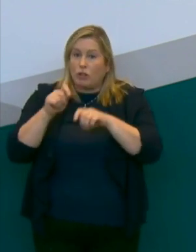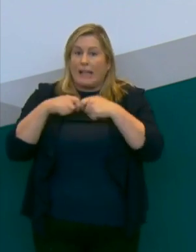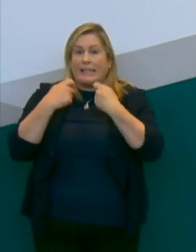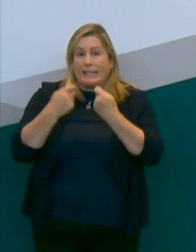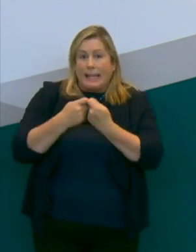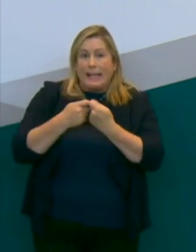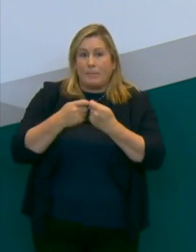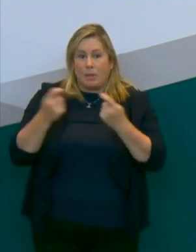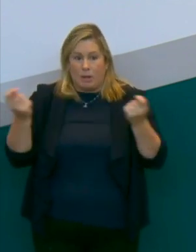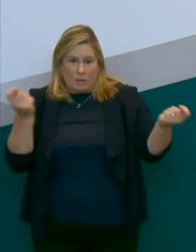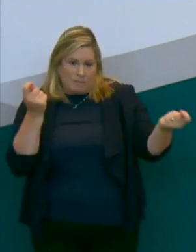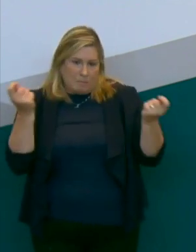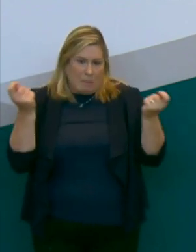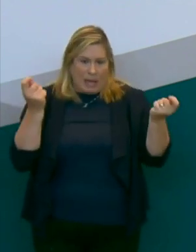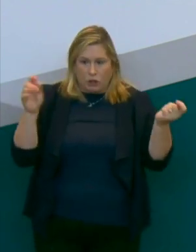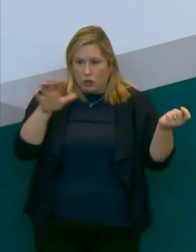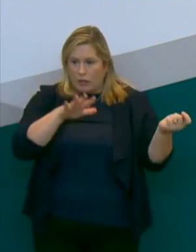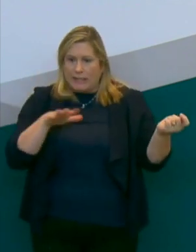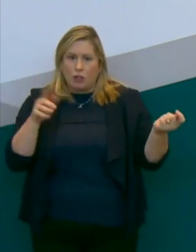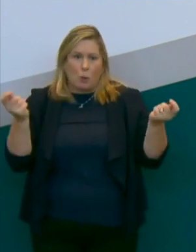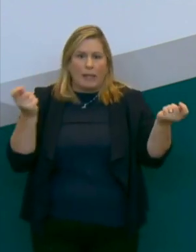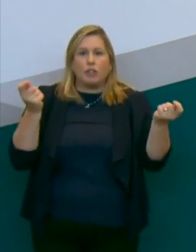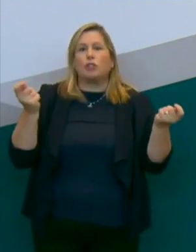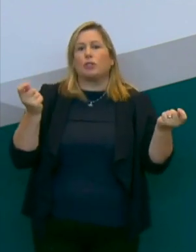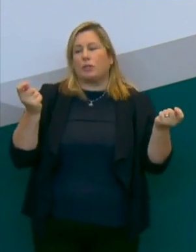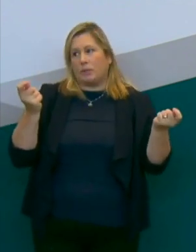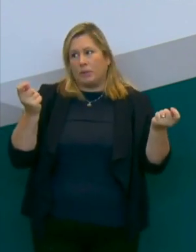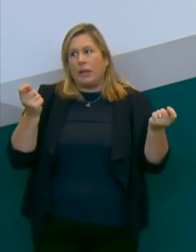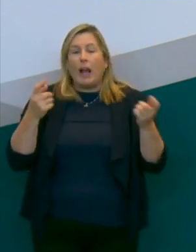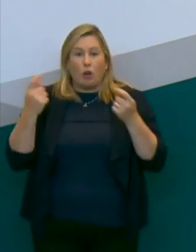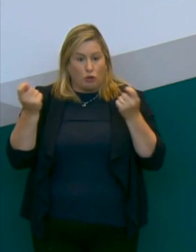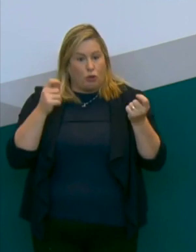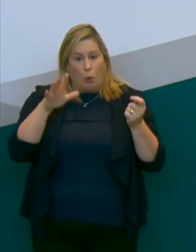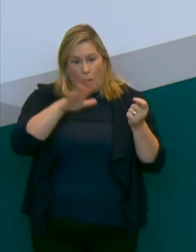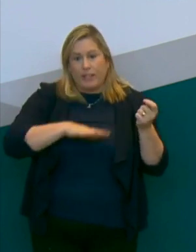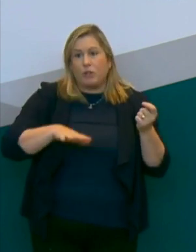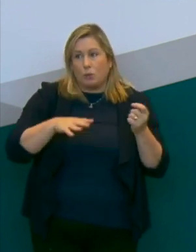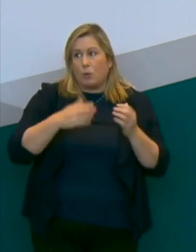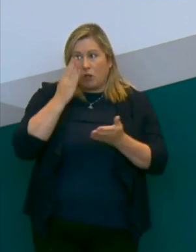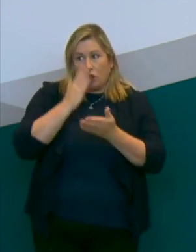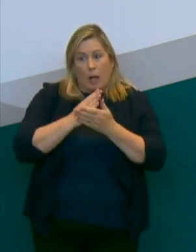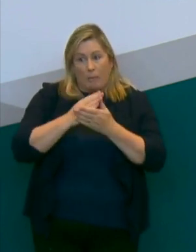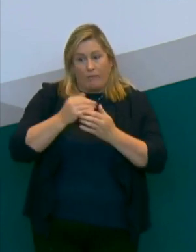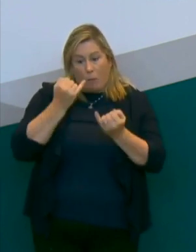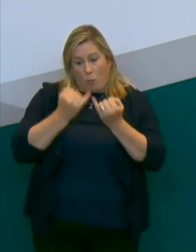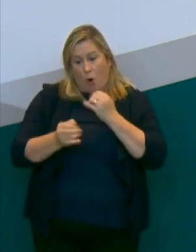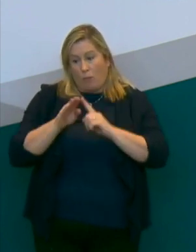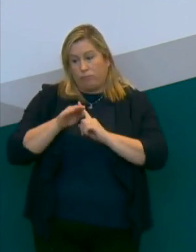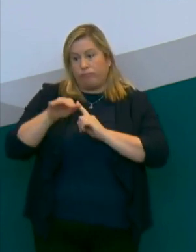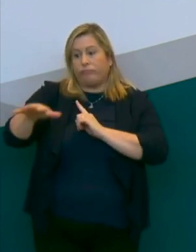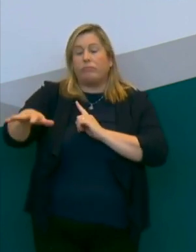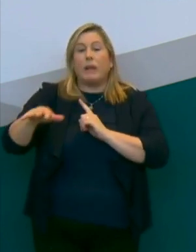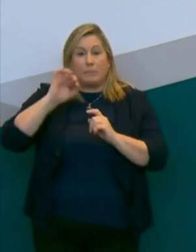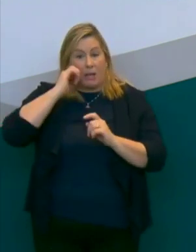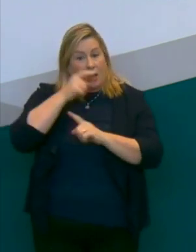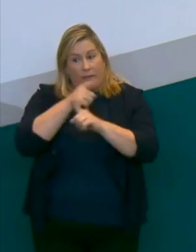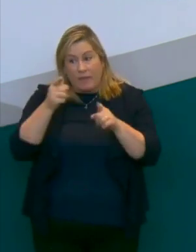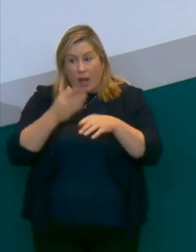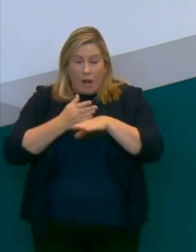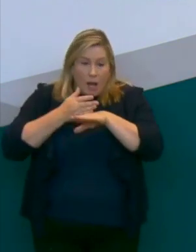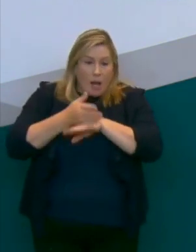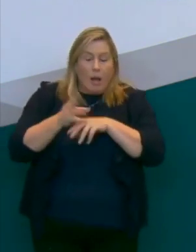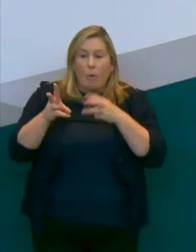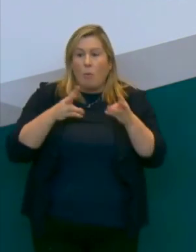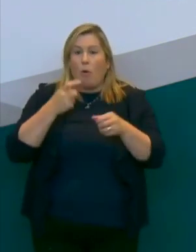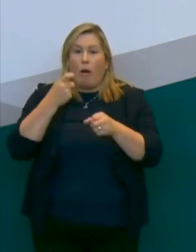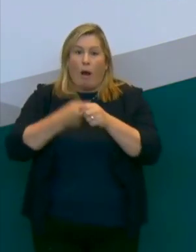who did manage those and to a large extent controlled those. It was because of their efforts that we knew about them, that we were able to